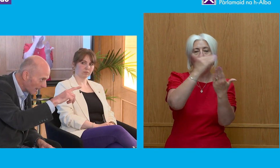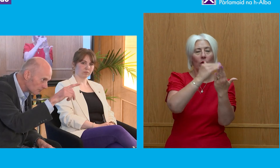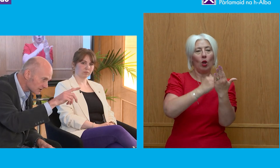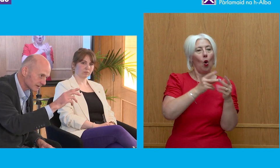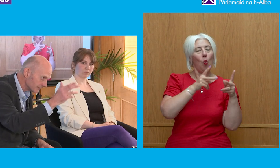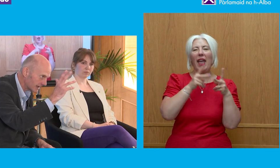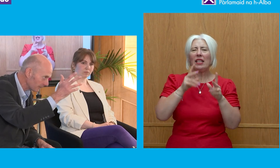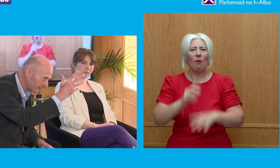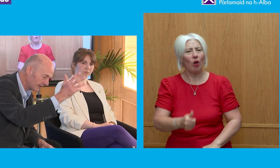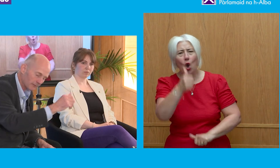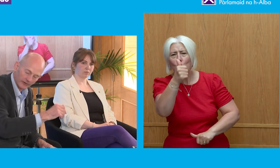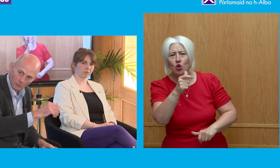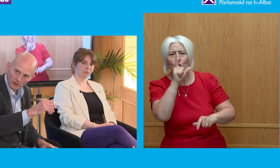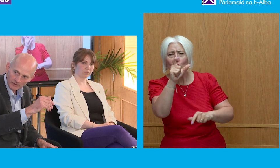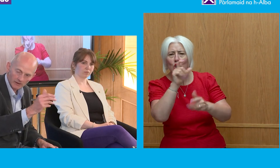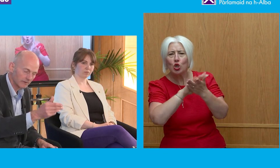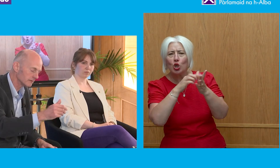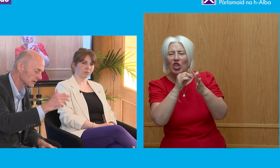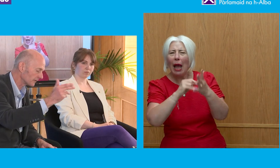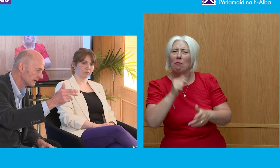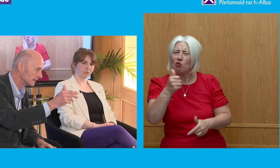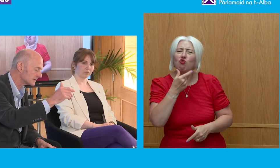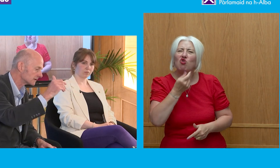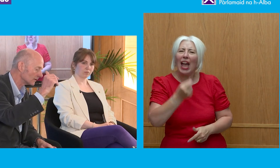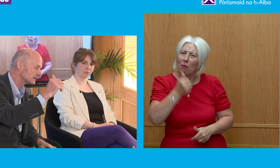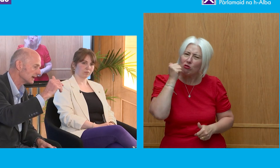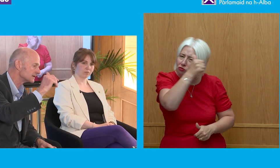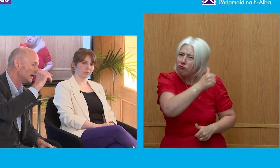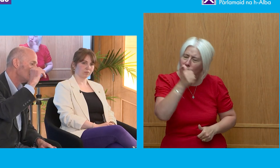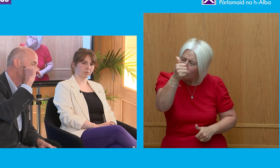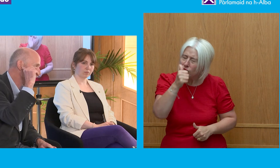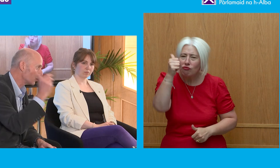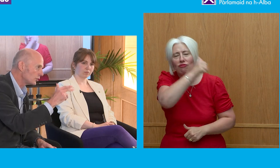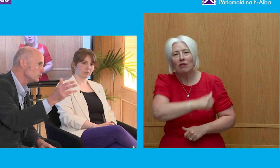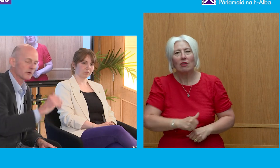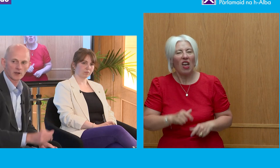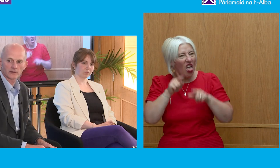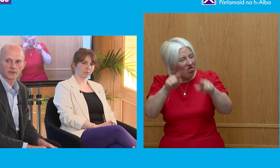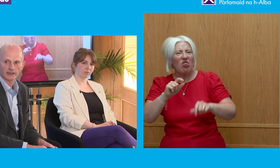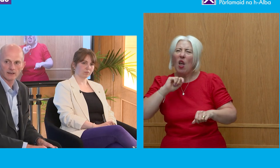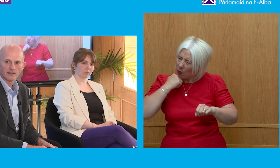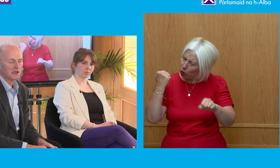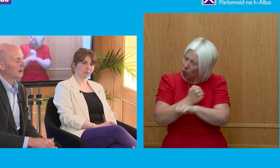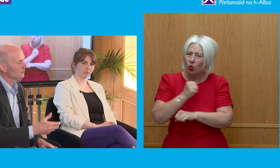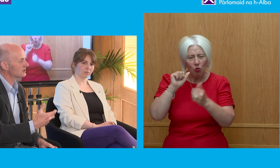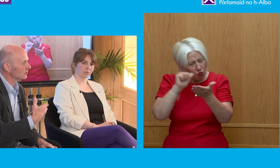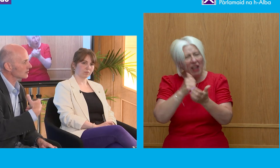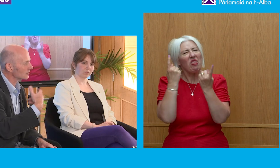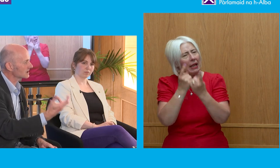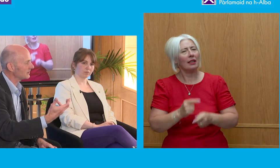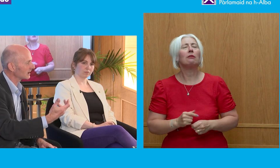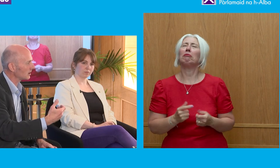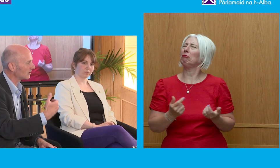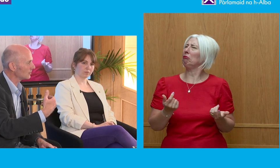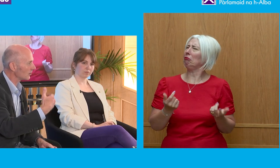and good chaps, and chaps is the opposite word, and too often in this context, who will do the right thing. And we sort